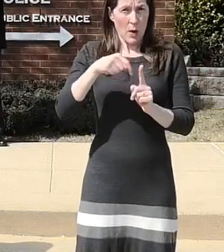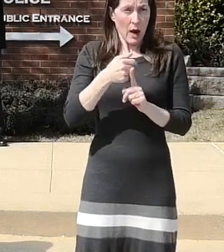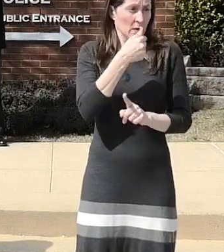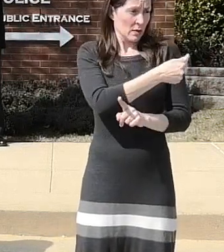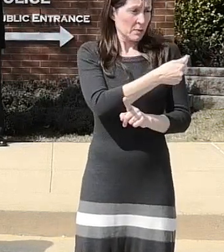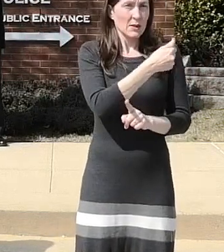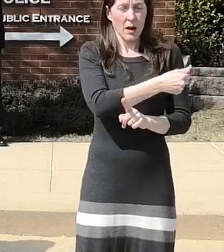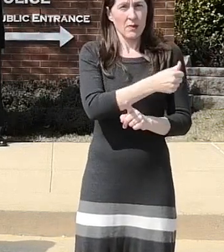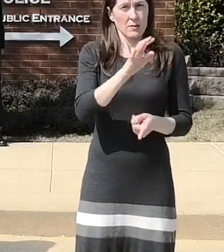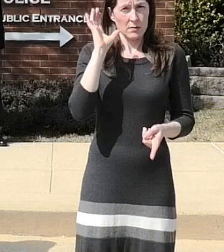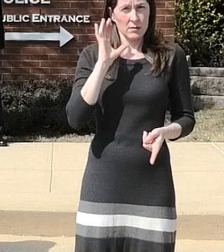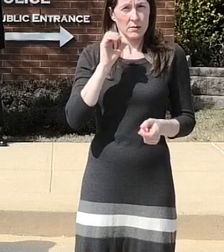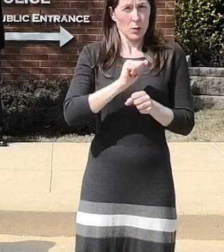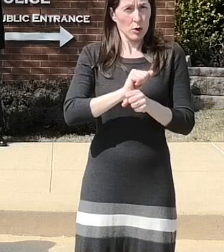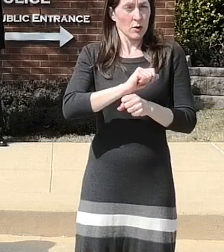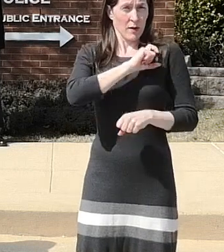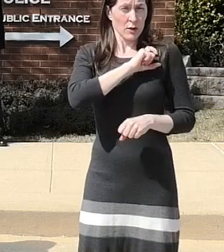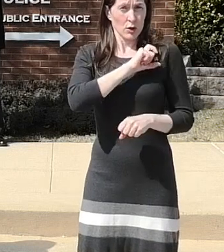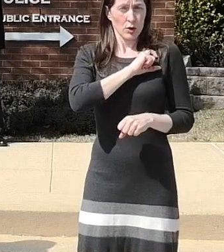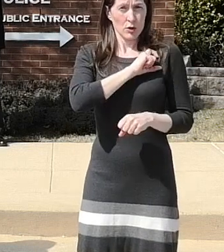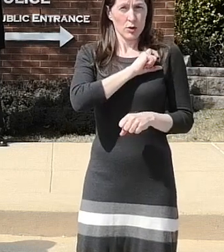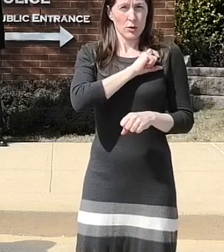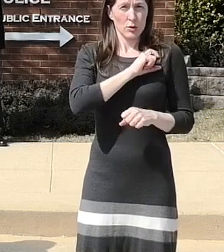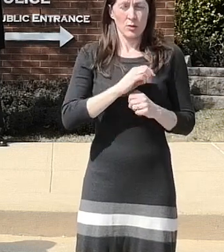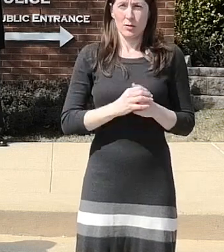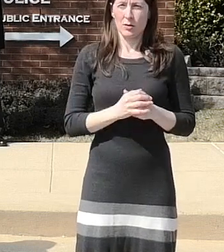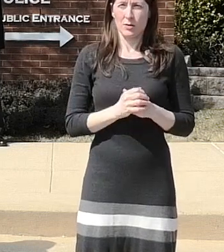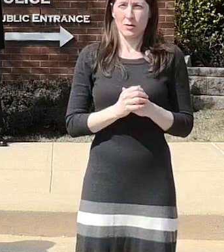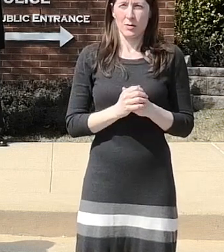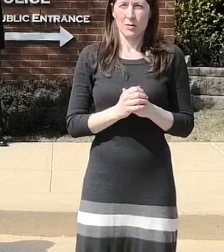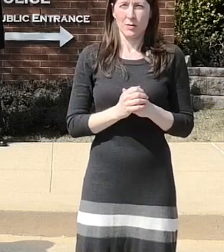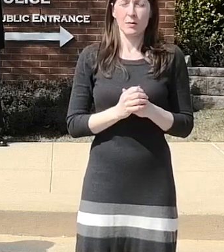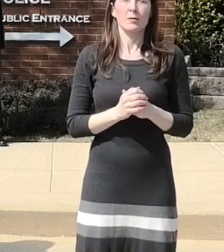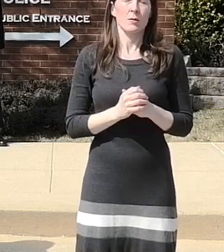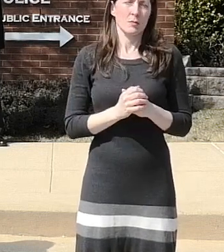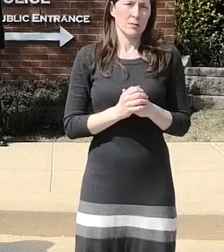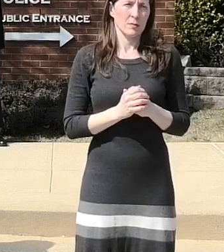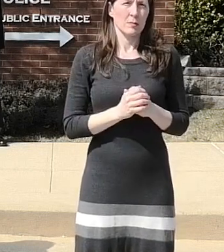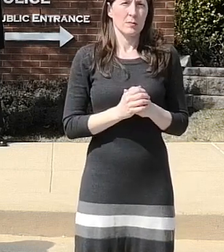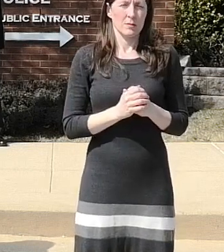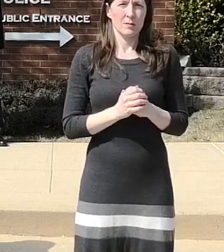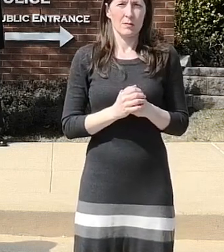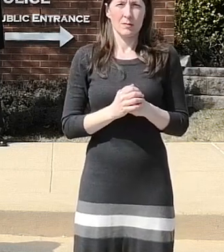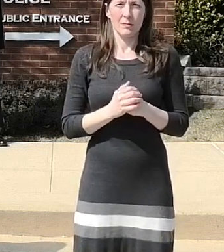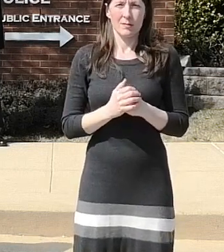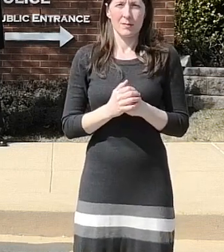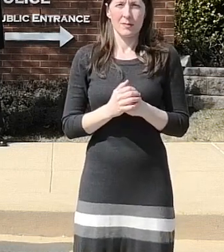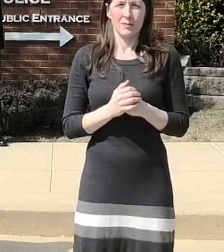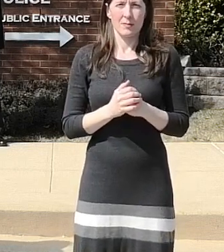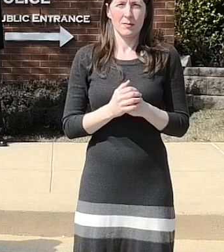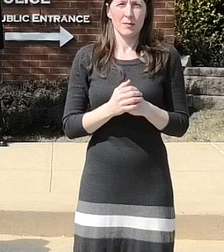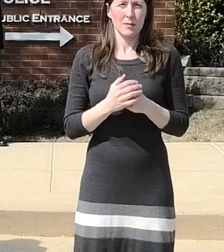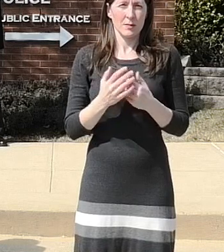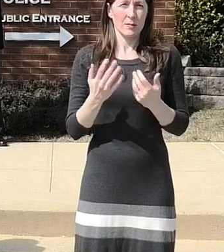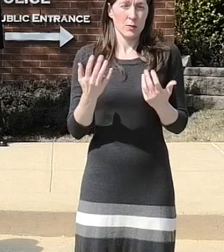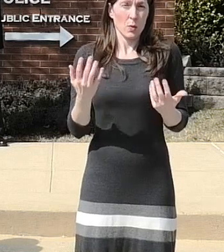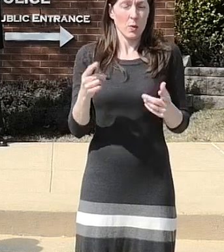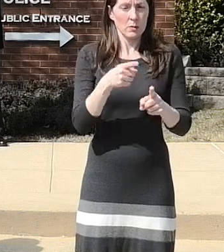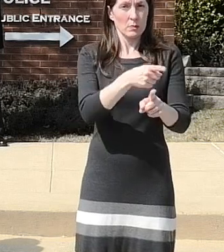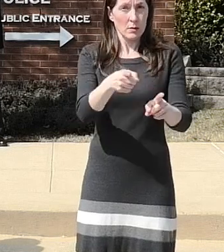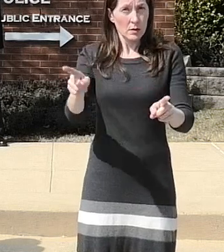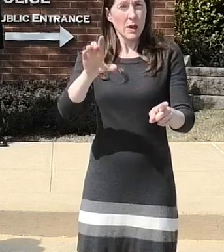any of the victims people that he encountered when he was an officer so um civilians